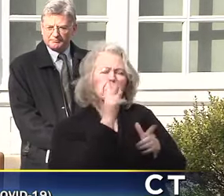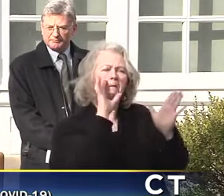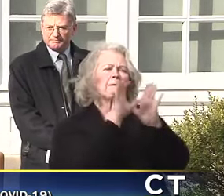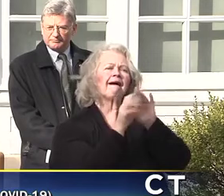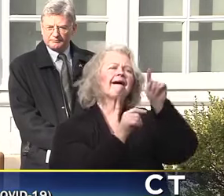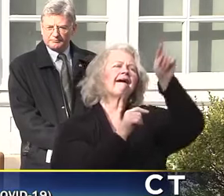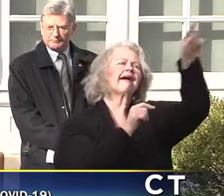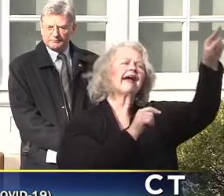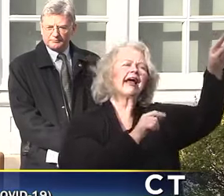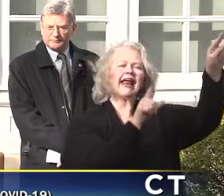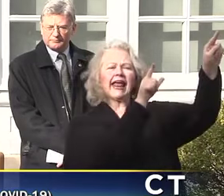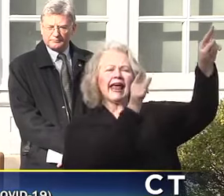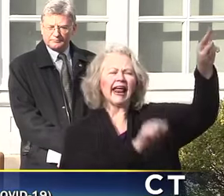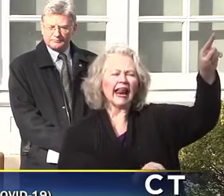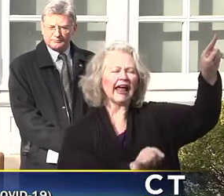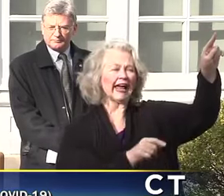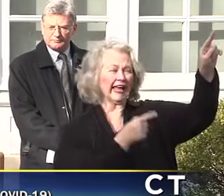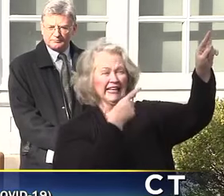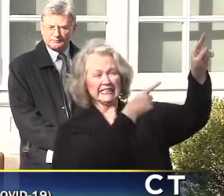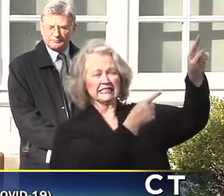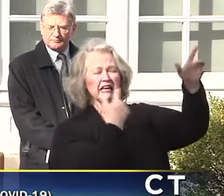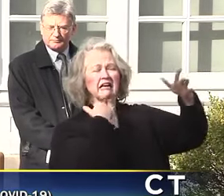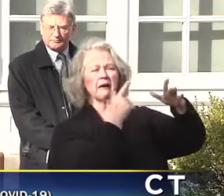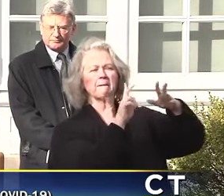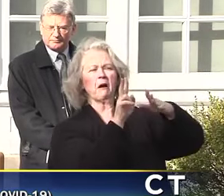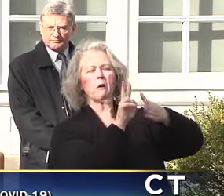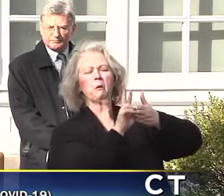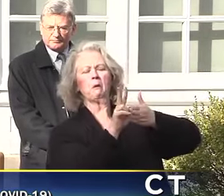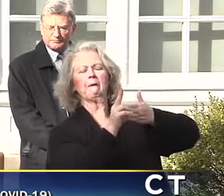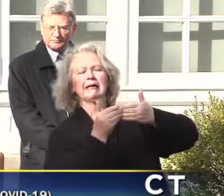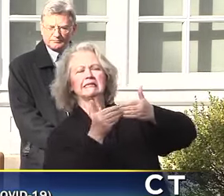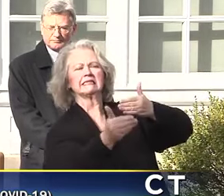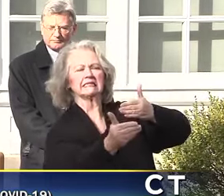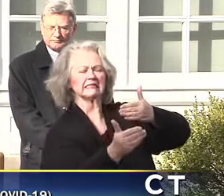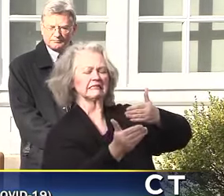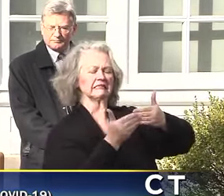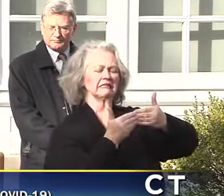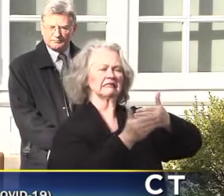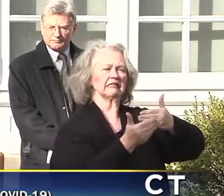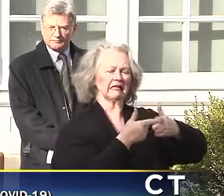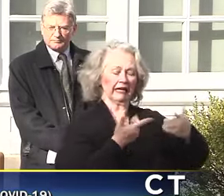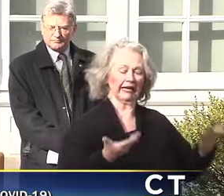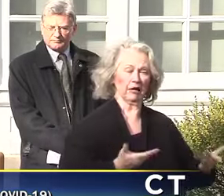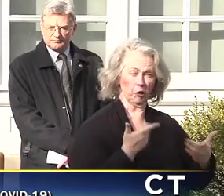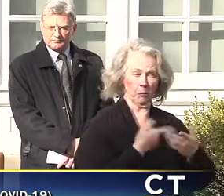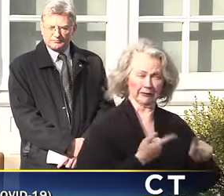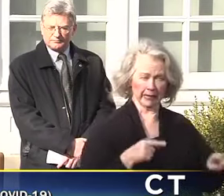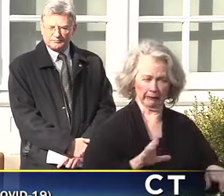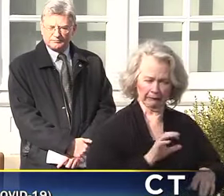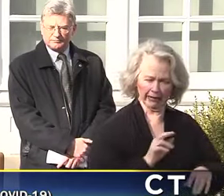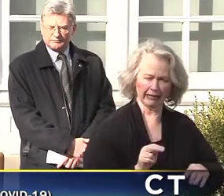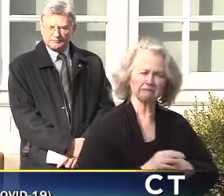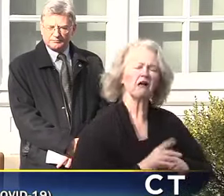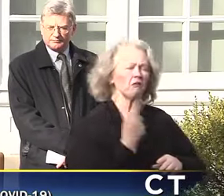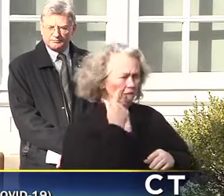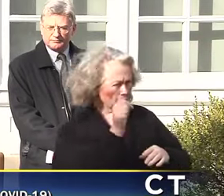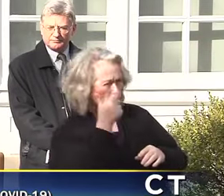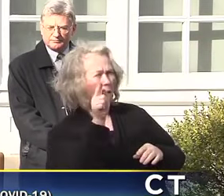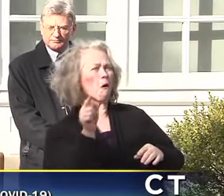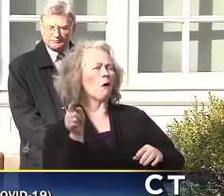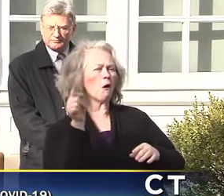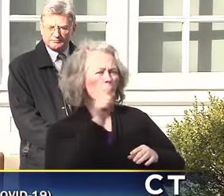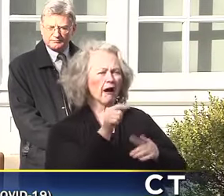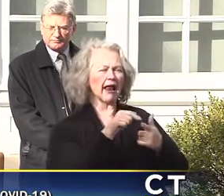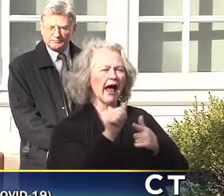people tell you Italy is two weeks ahead of the United States, two weeks ahead of Connecticut. I just want you to know that there are other places, including